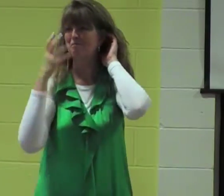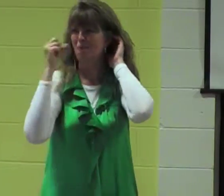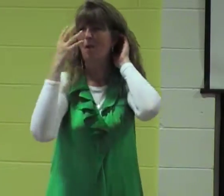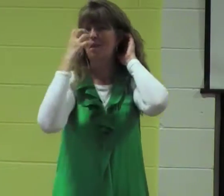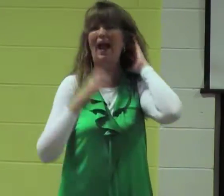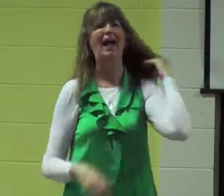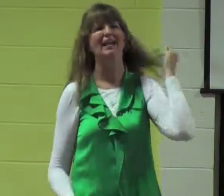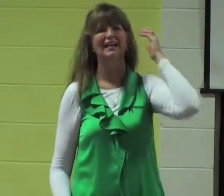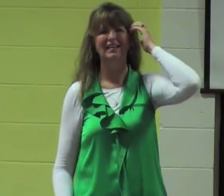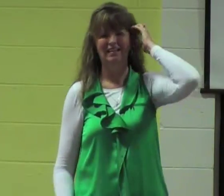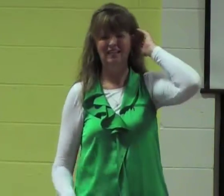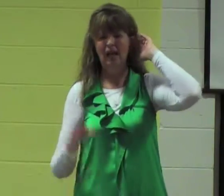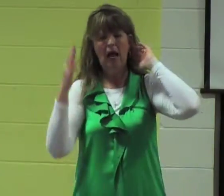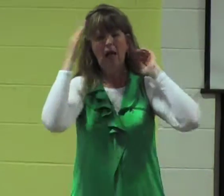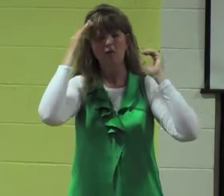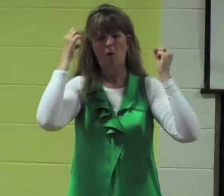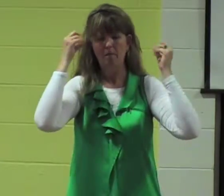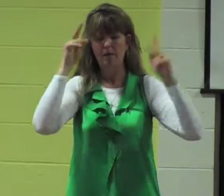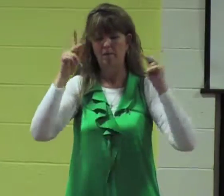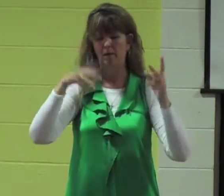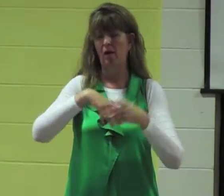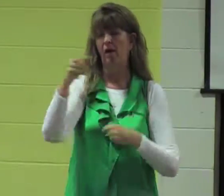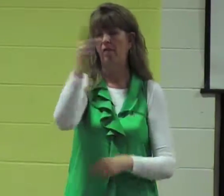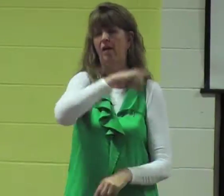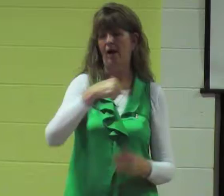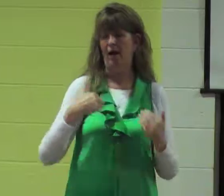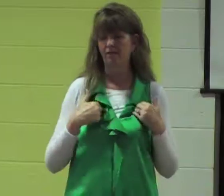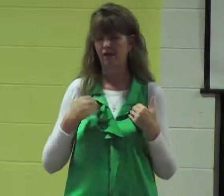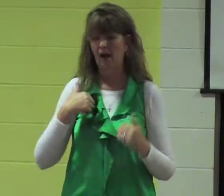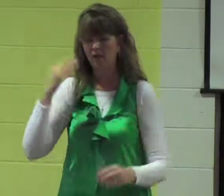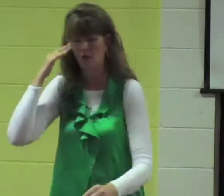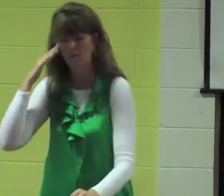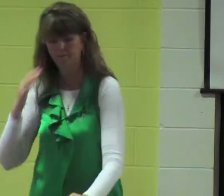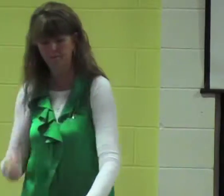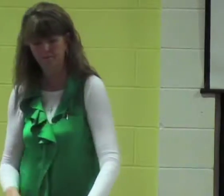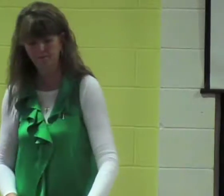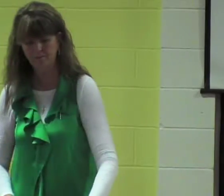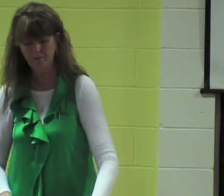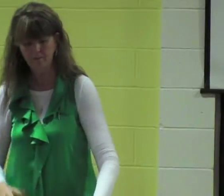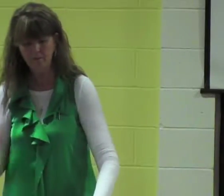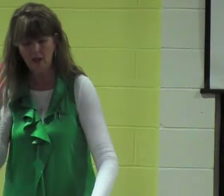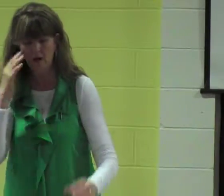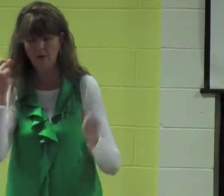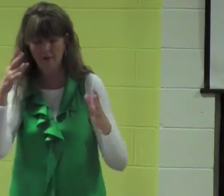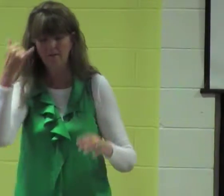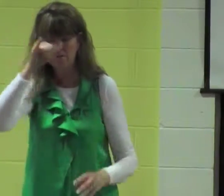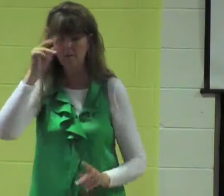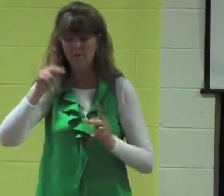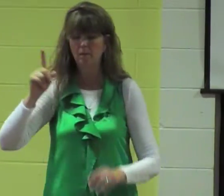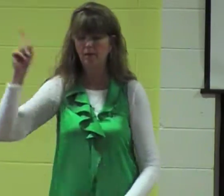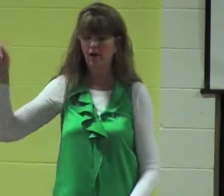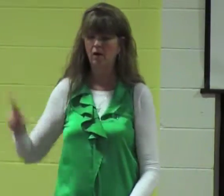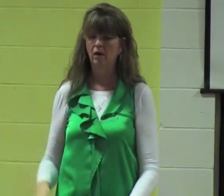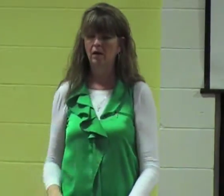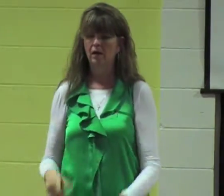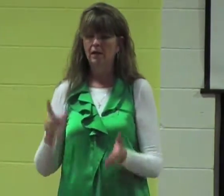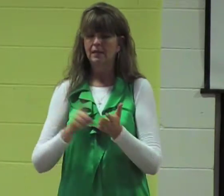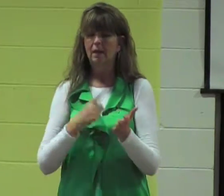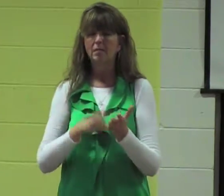reject it get more mad I know there's a lot of people out there like that I know there are people who